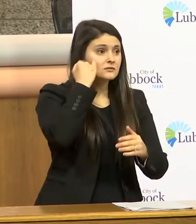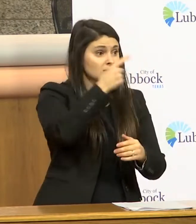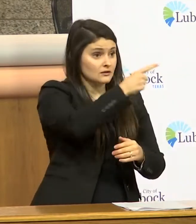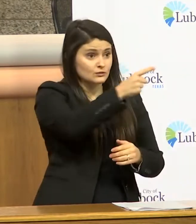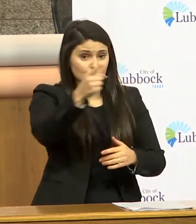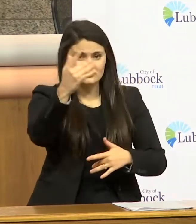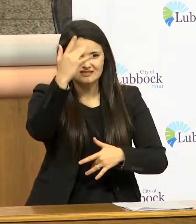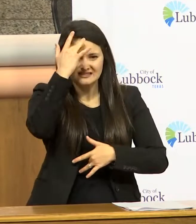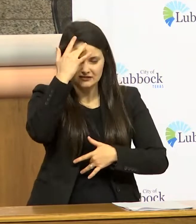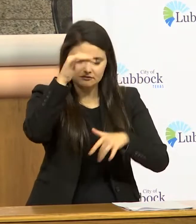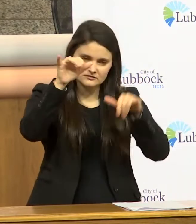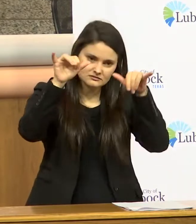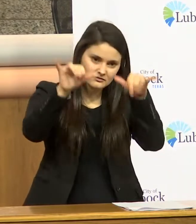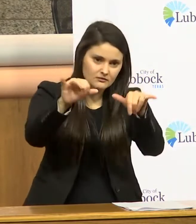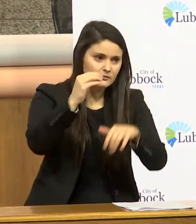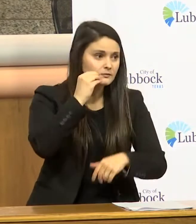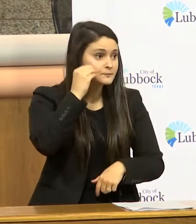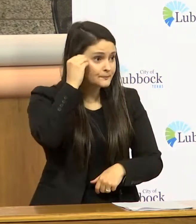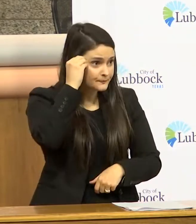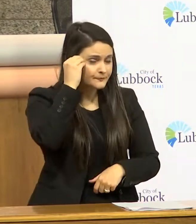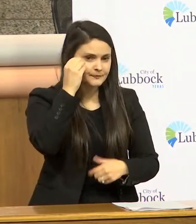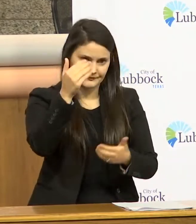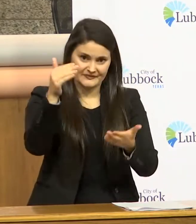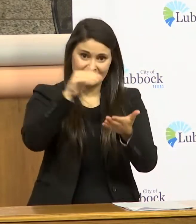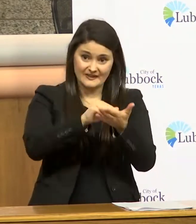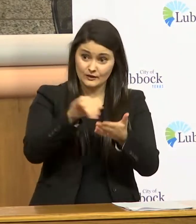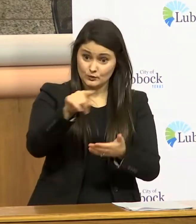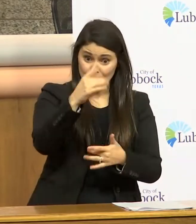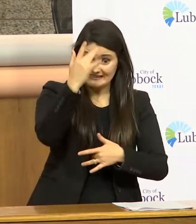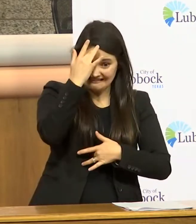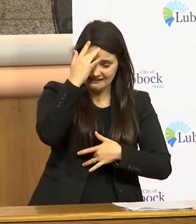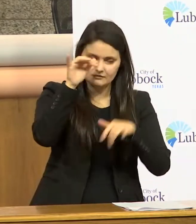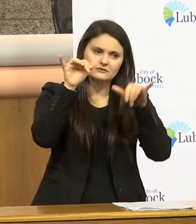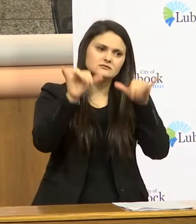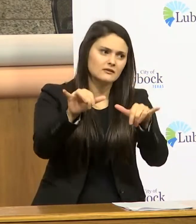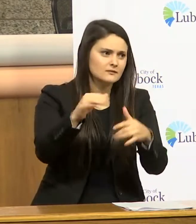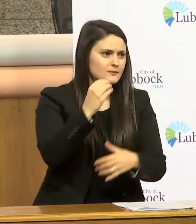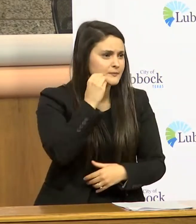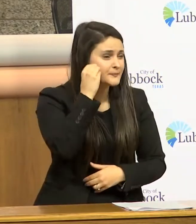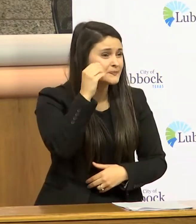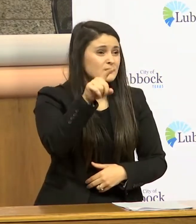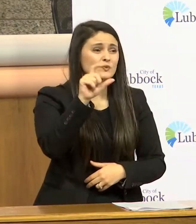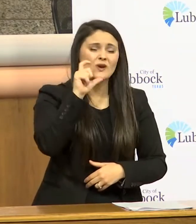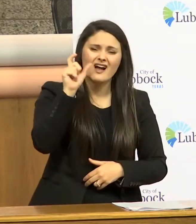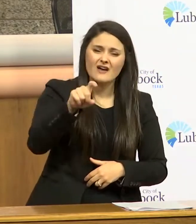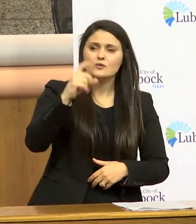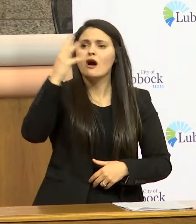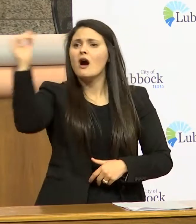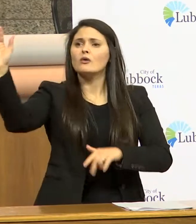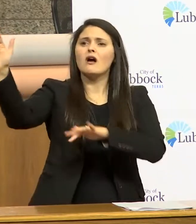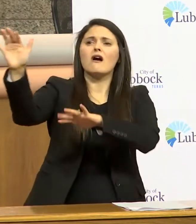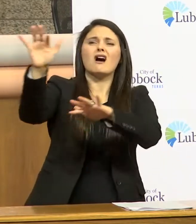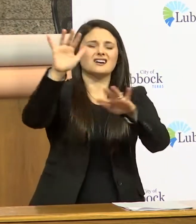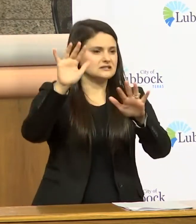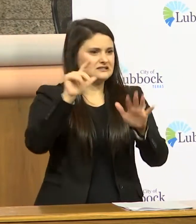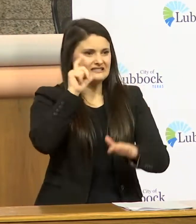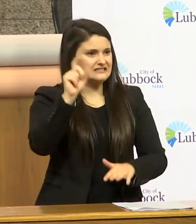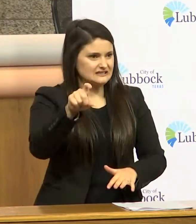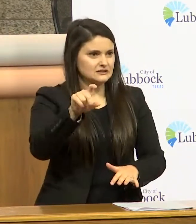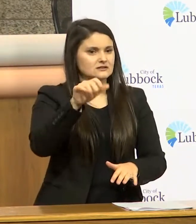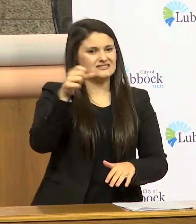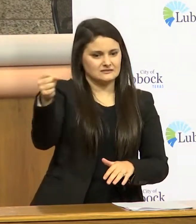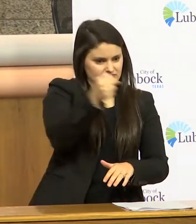ill you need to stay home again if you're ill stay home you don't need to be going anyplace you need to put yourself on